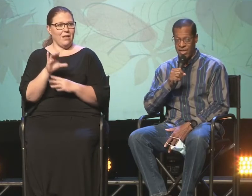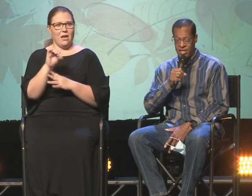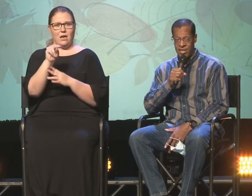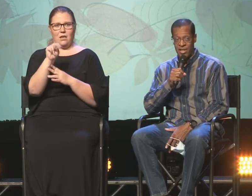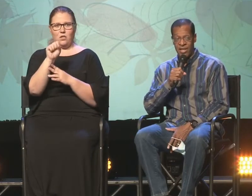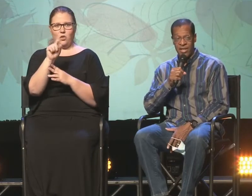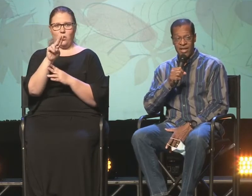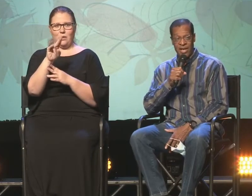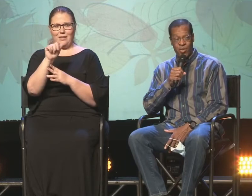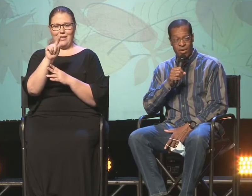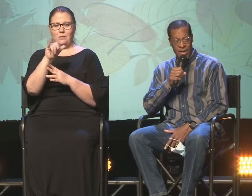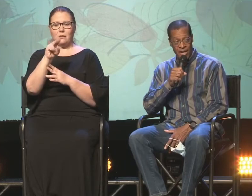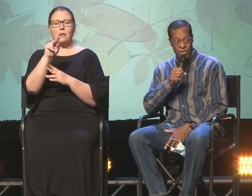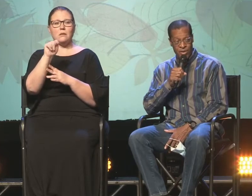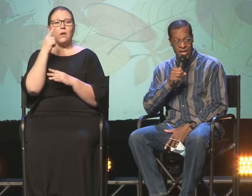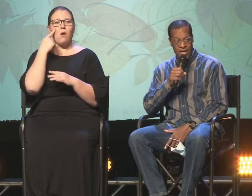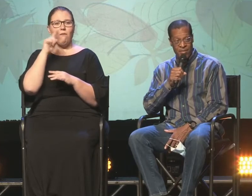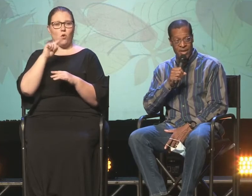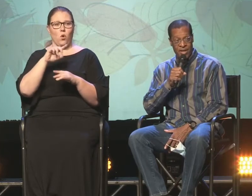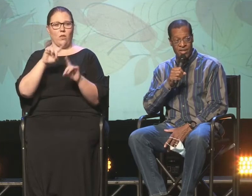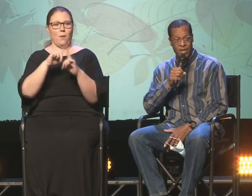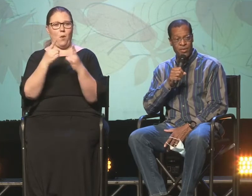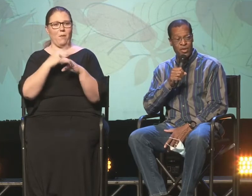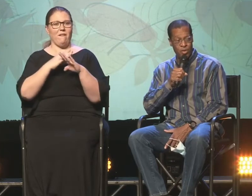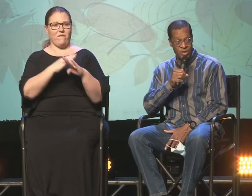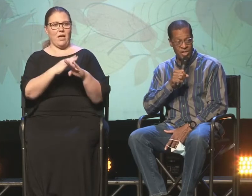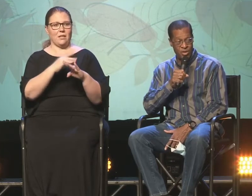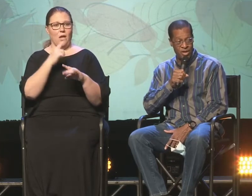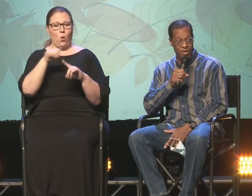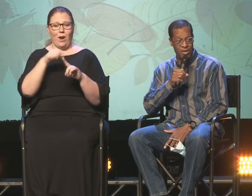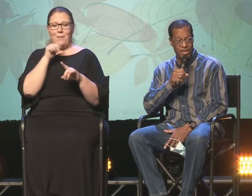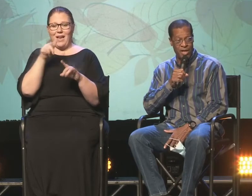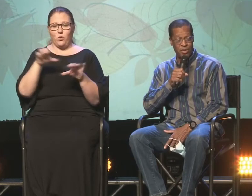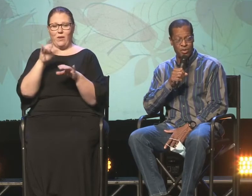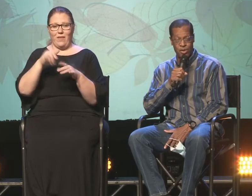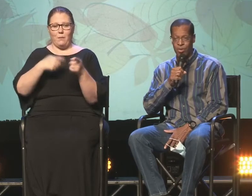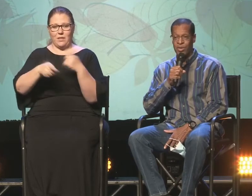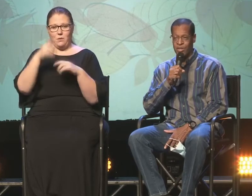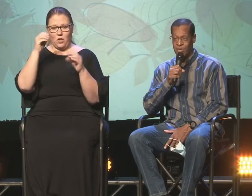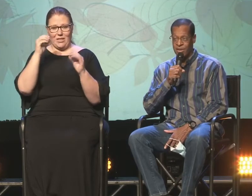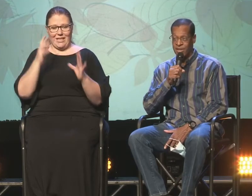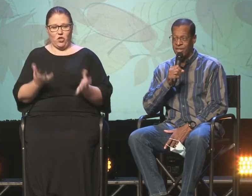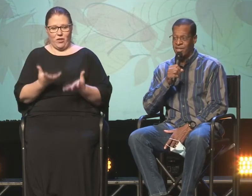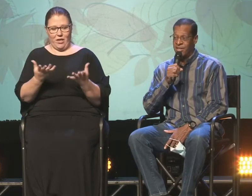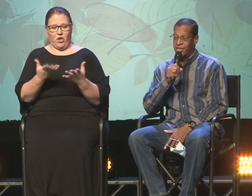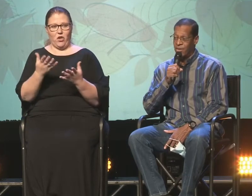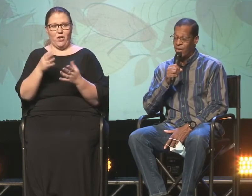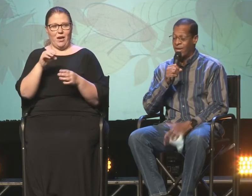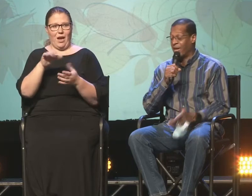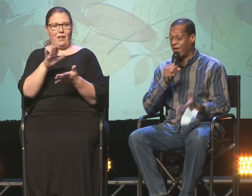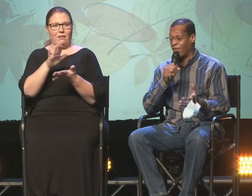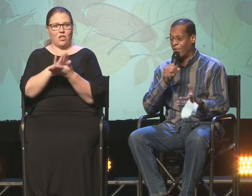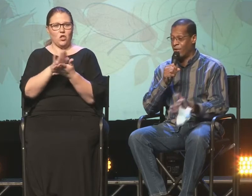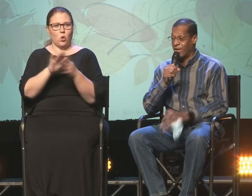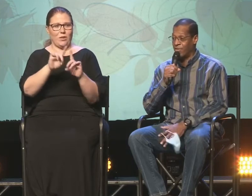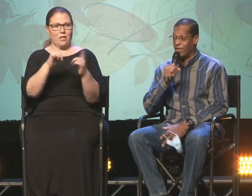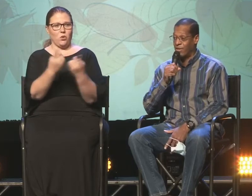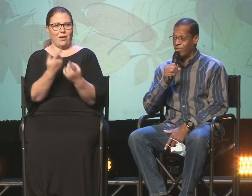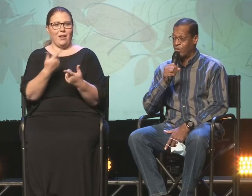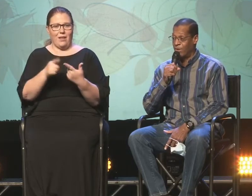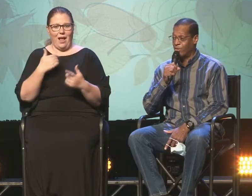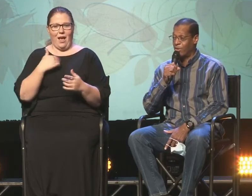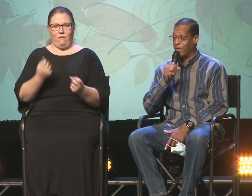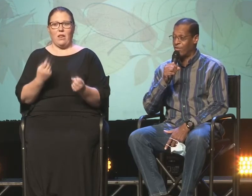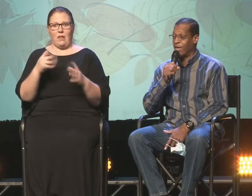of Defense. And when I'm not doing that, I'm a substitute teacher here in the Thompson School District. So, and then I have a whole lot of